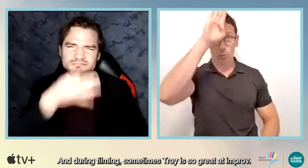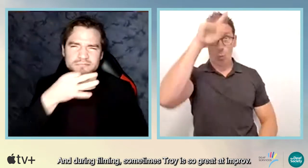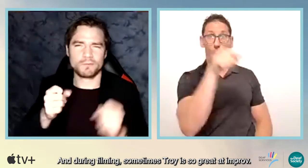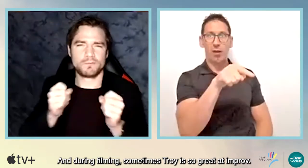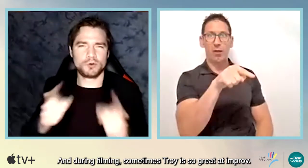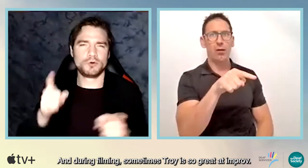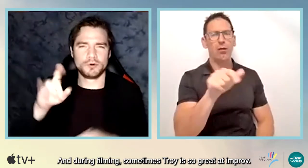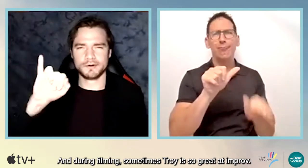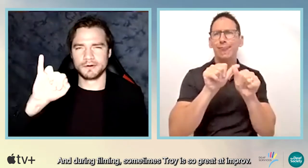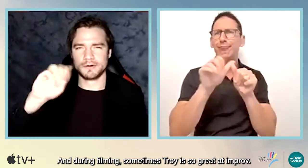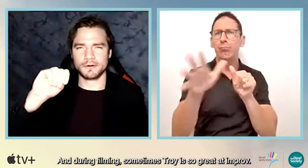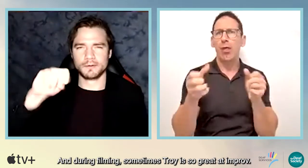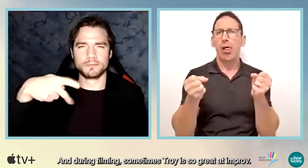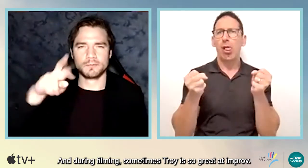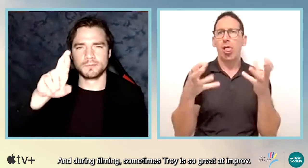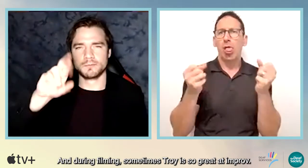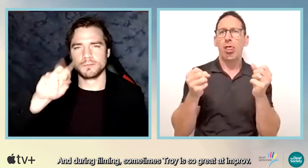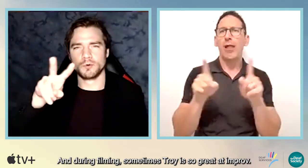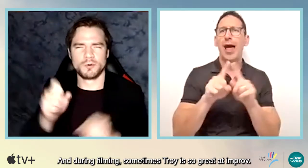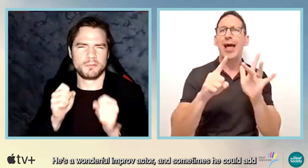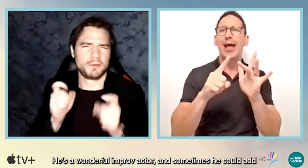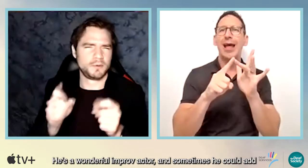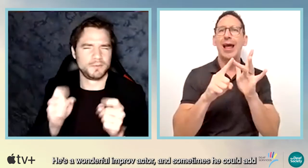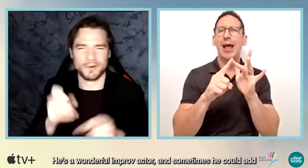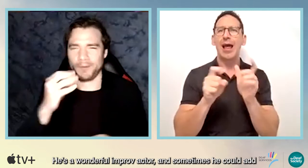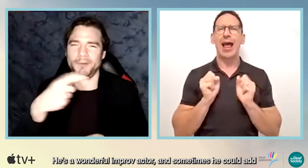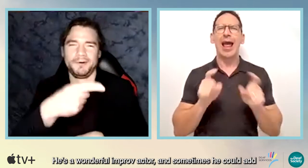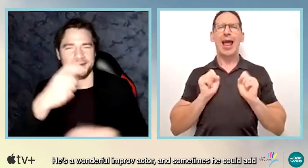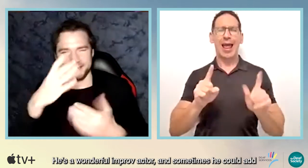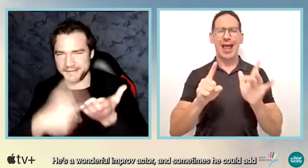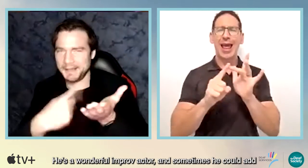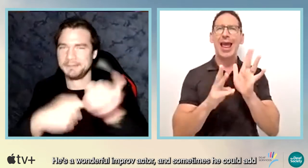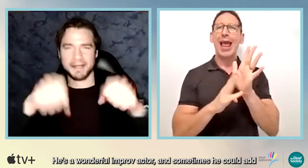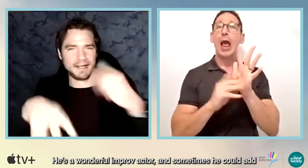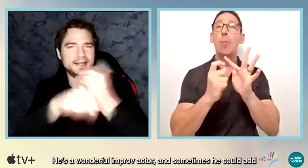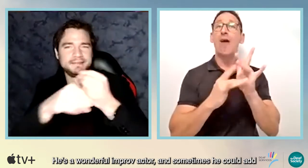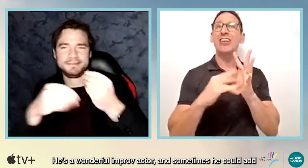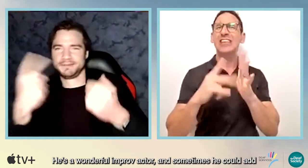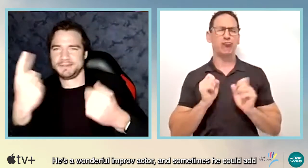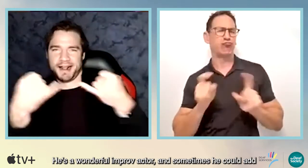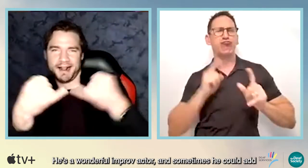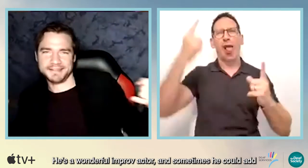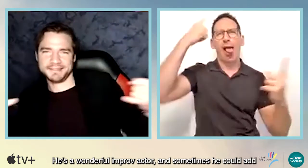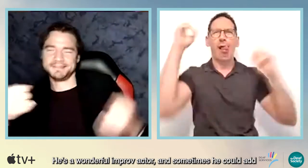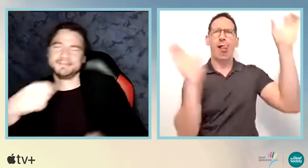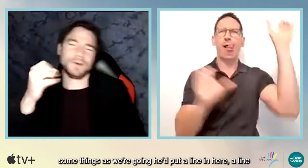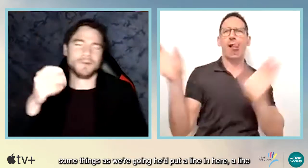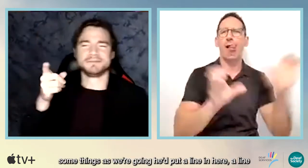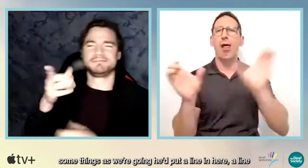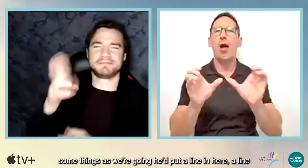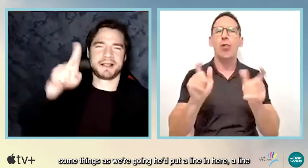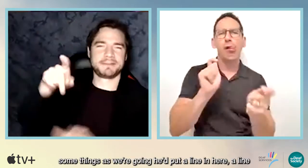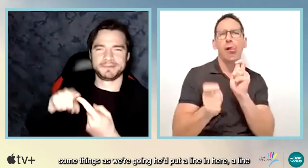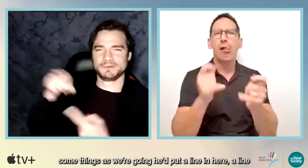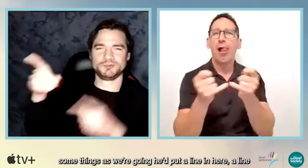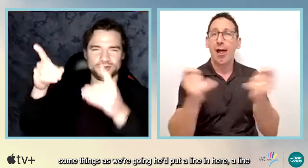you know, sometimes Troy is so great at improv. He's a wonderful improv actor. And sometimes he could add some things as we're